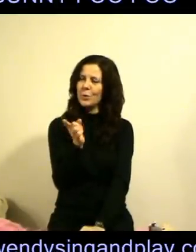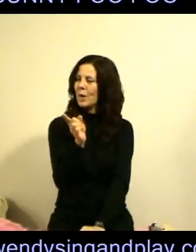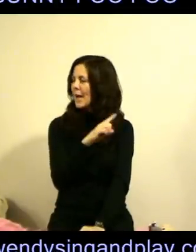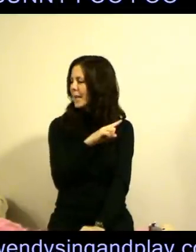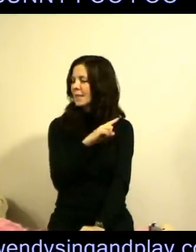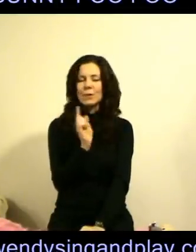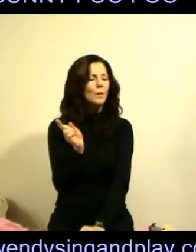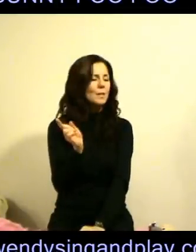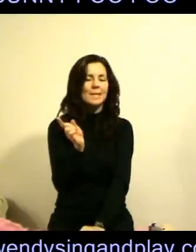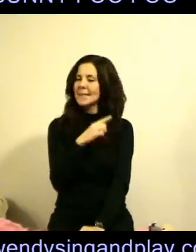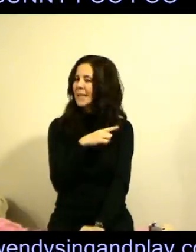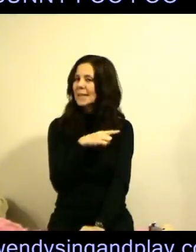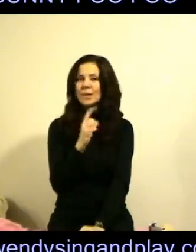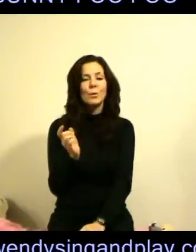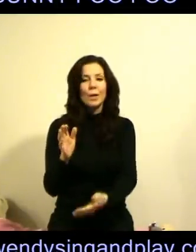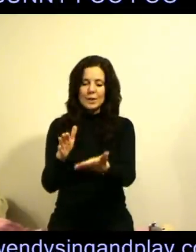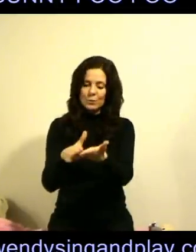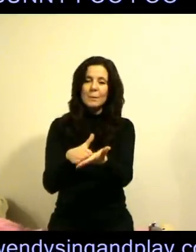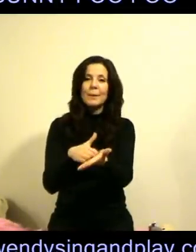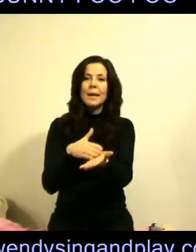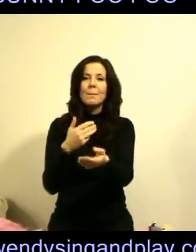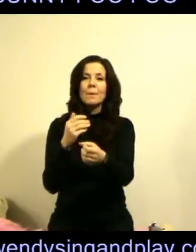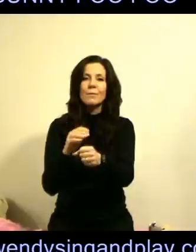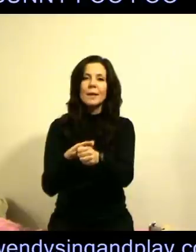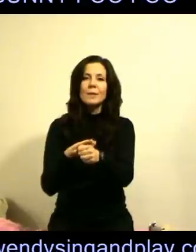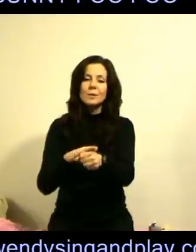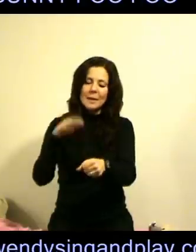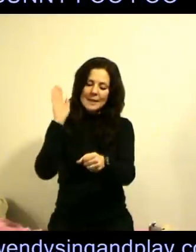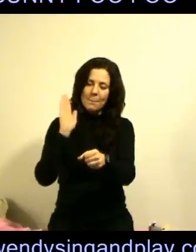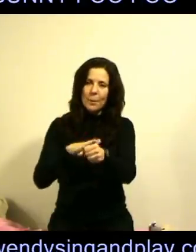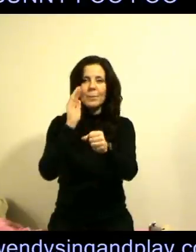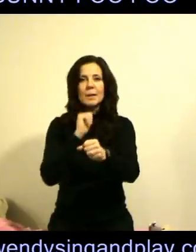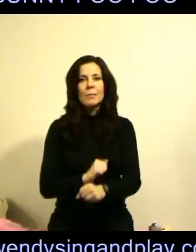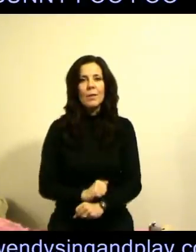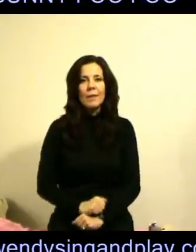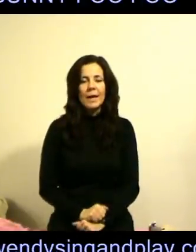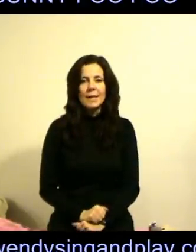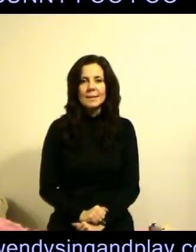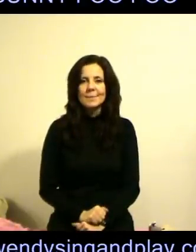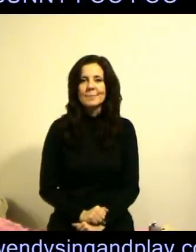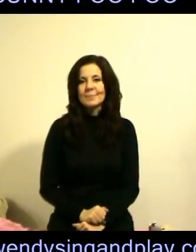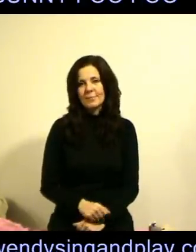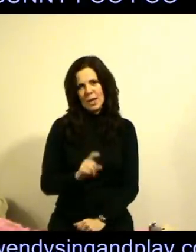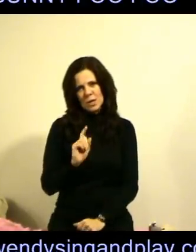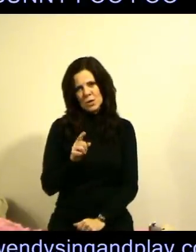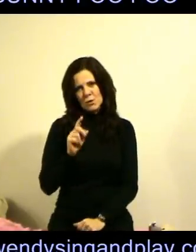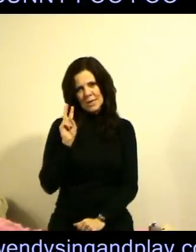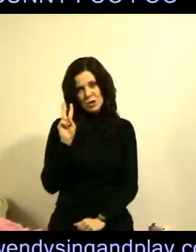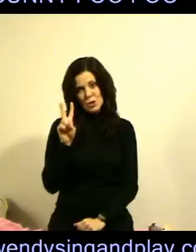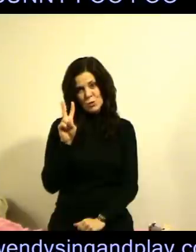-foo I don't want to see you, sweeping up the field mice and bopping them on the head. You've got two